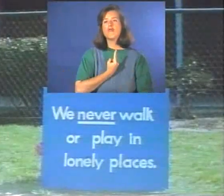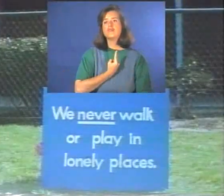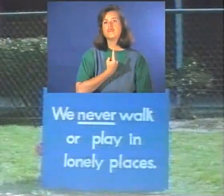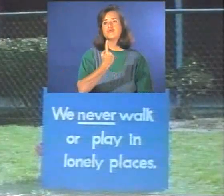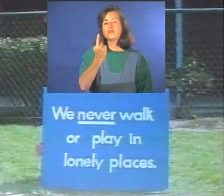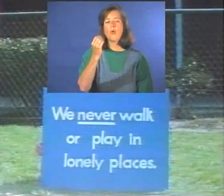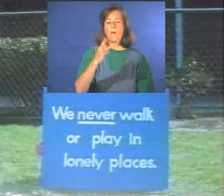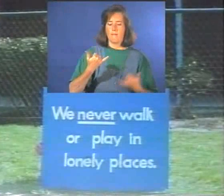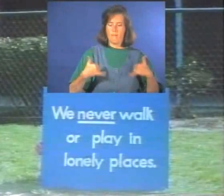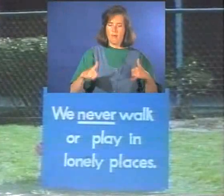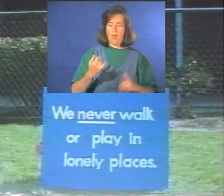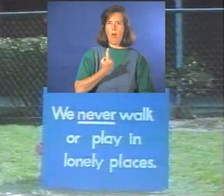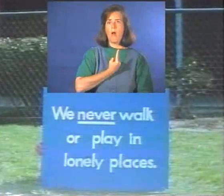in lonely places.